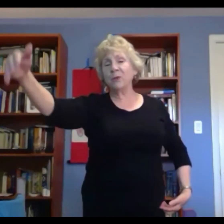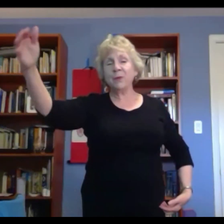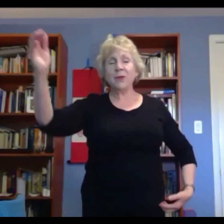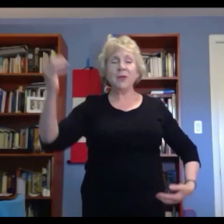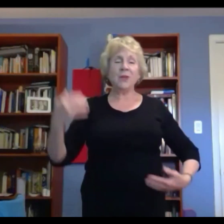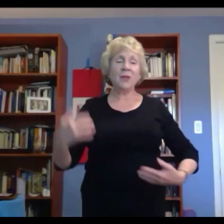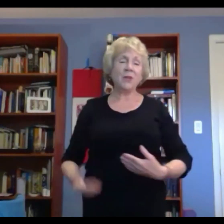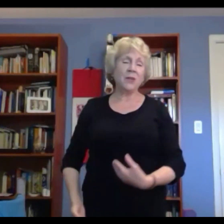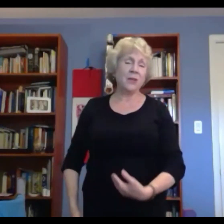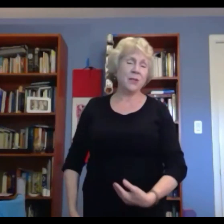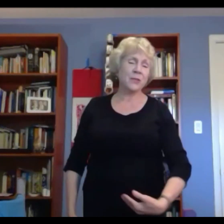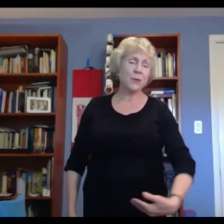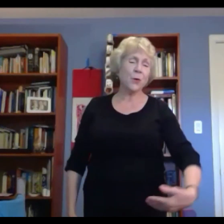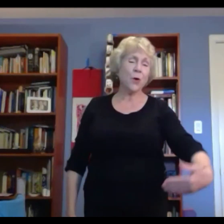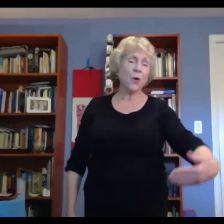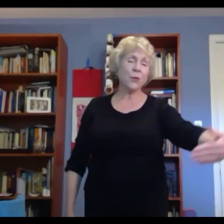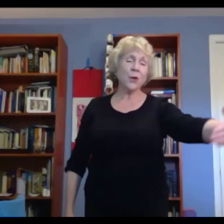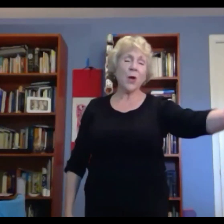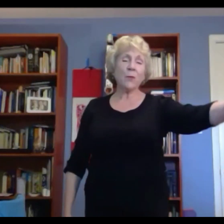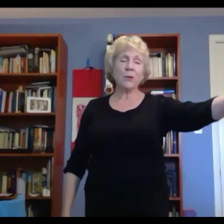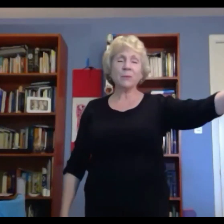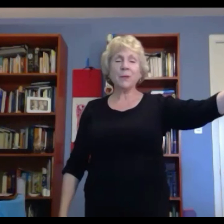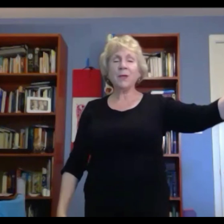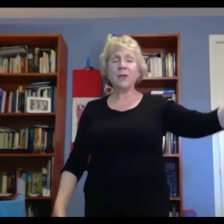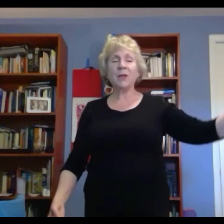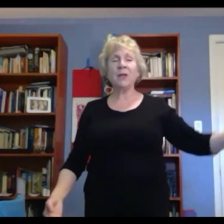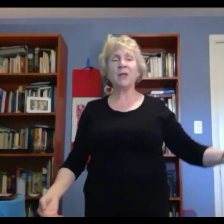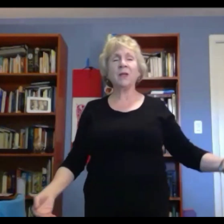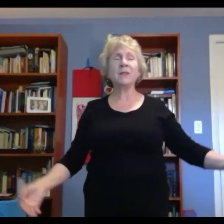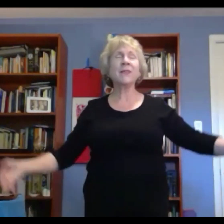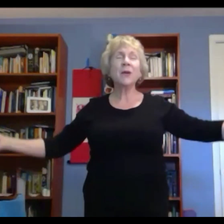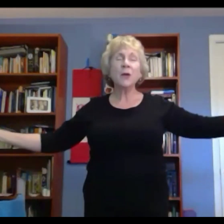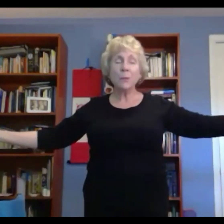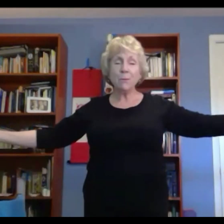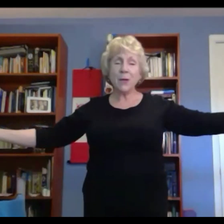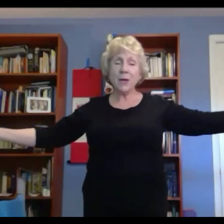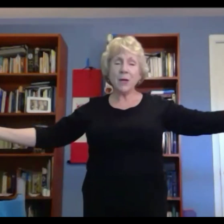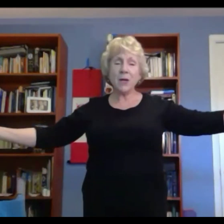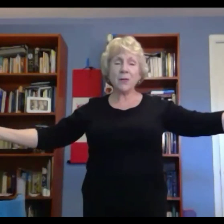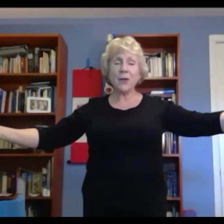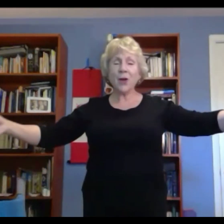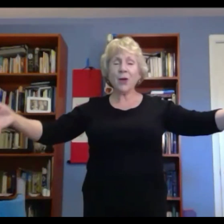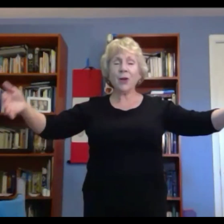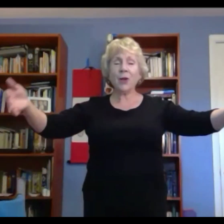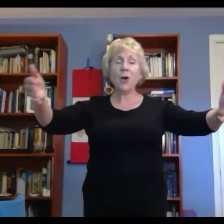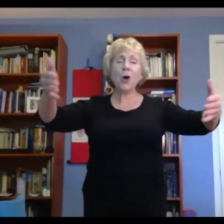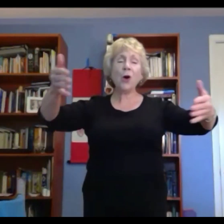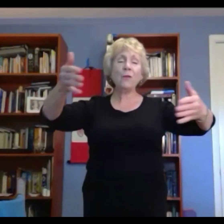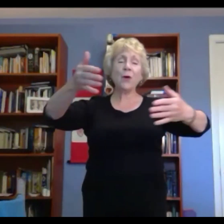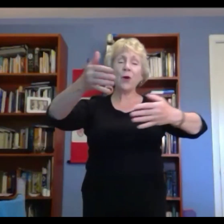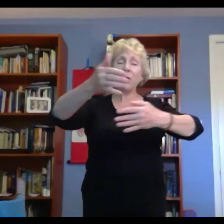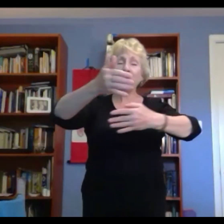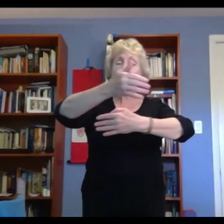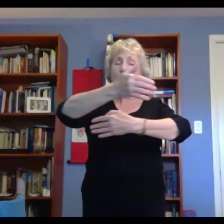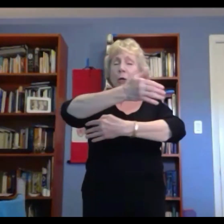peace, go now in peace. May the love of God